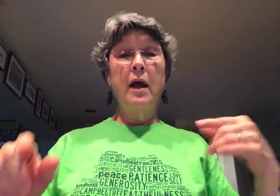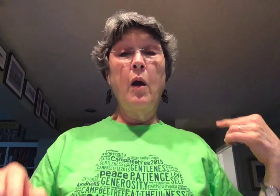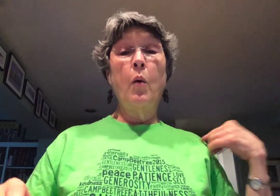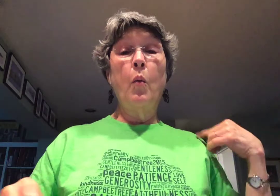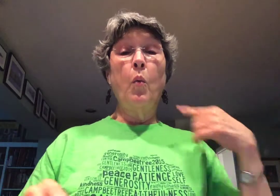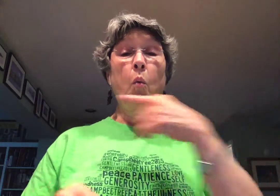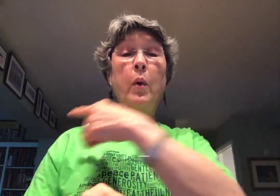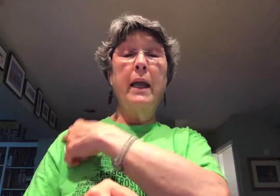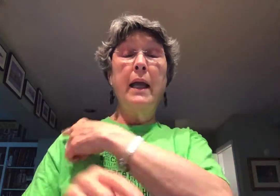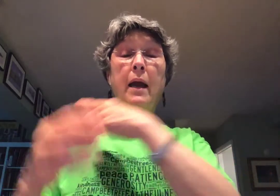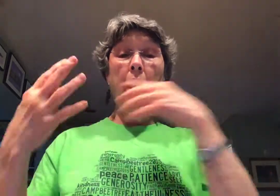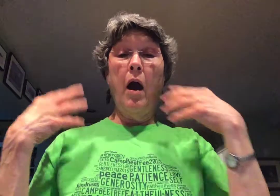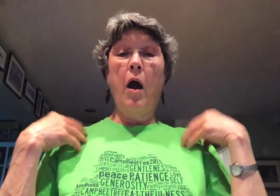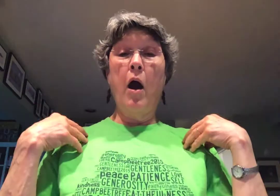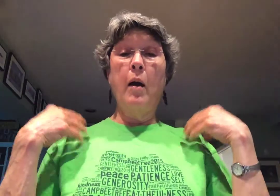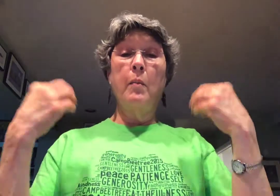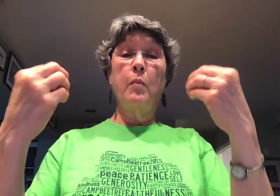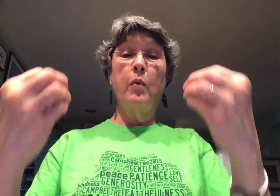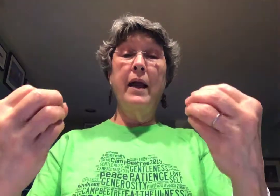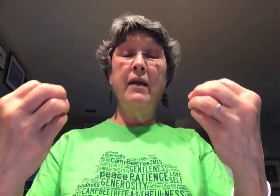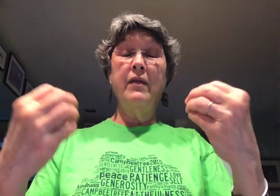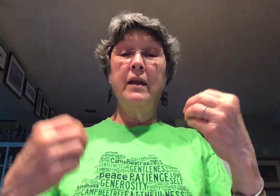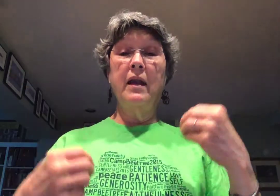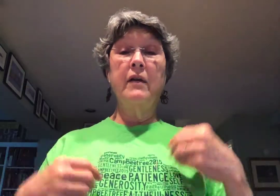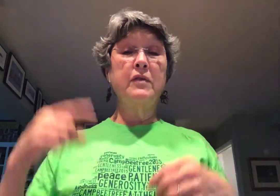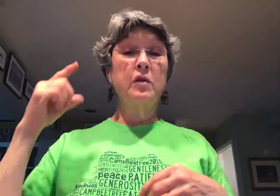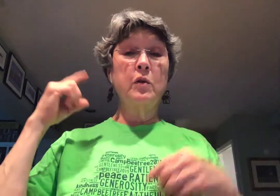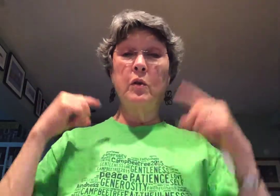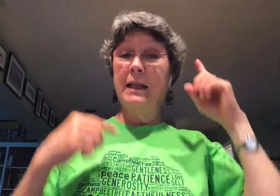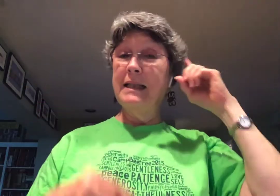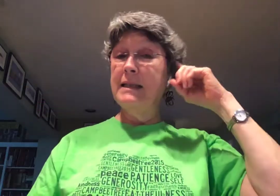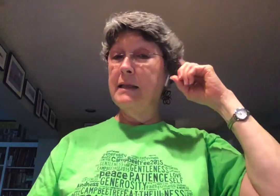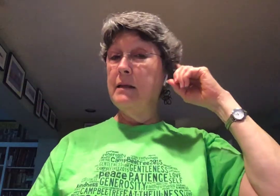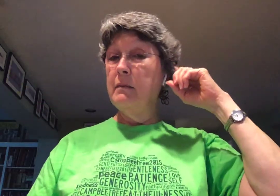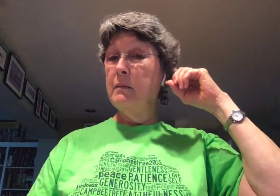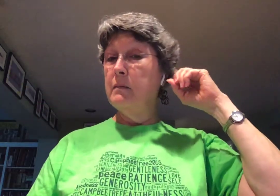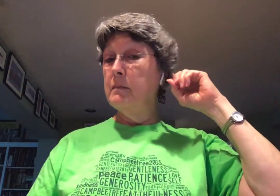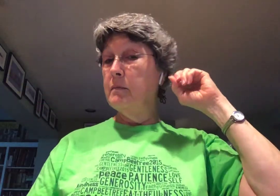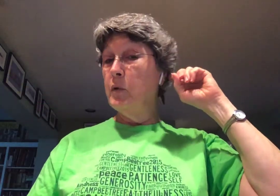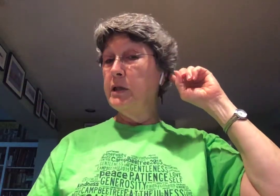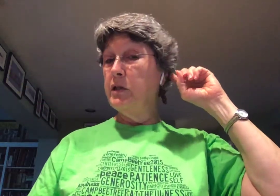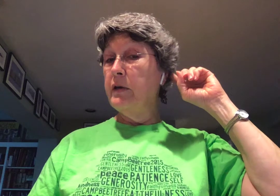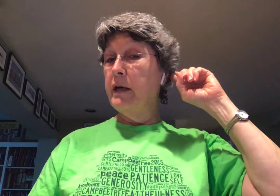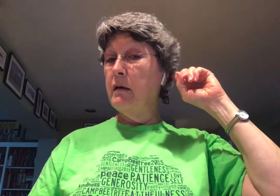We are brave enough to listen. Point to your ear.